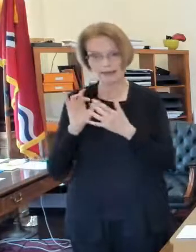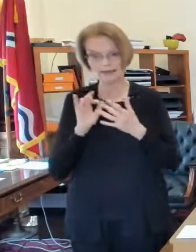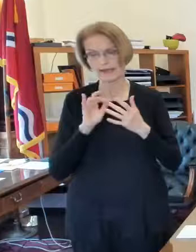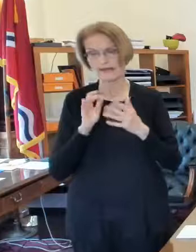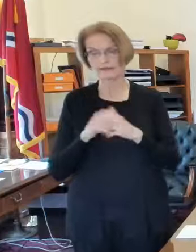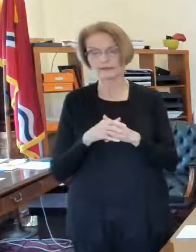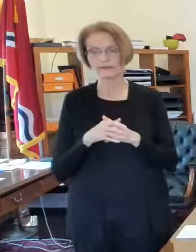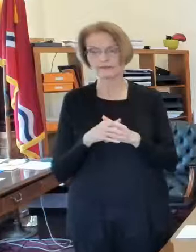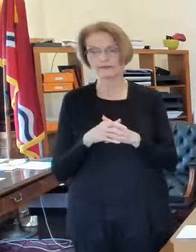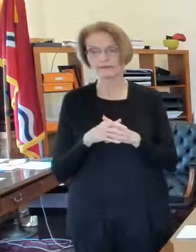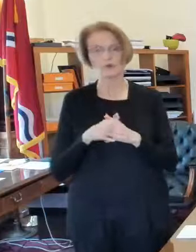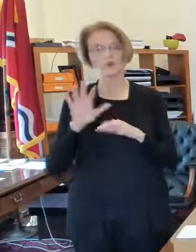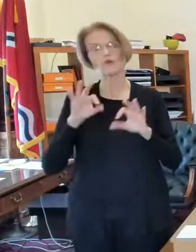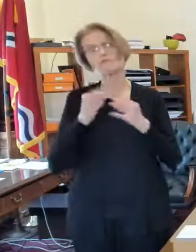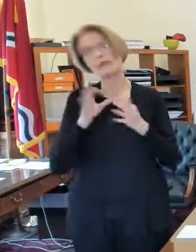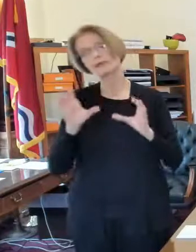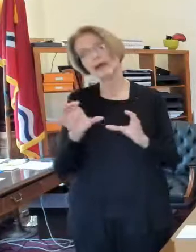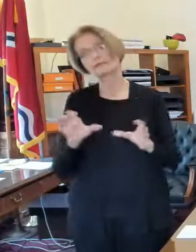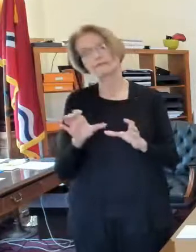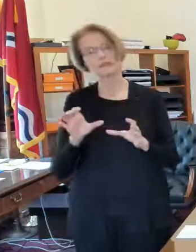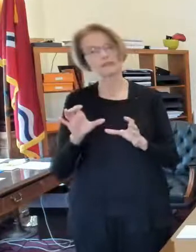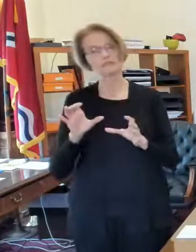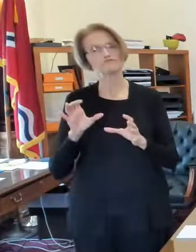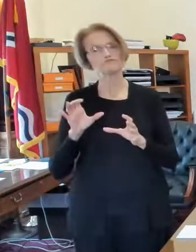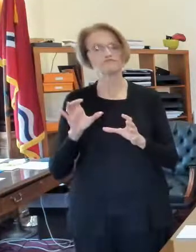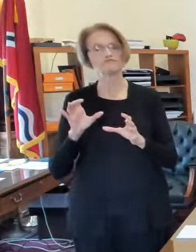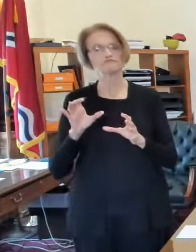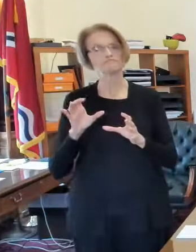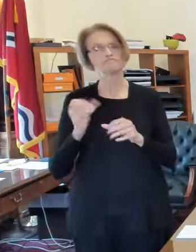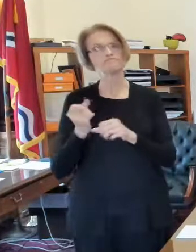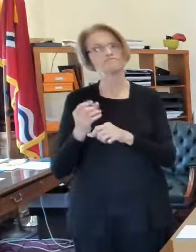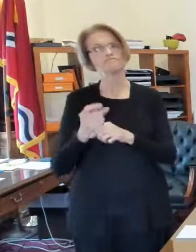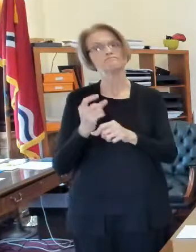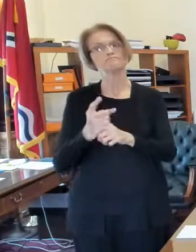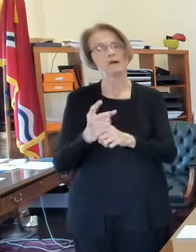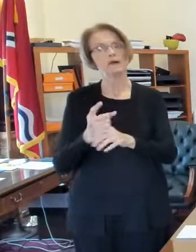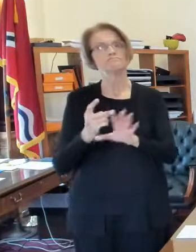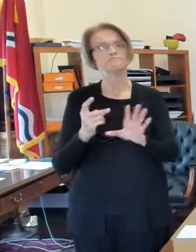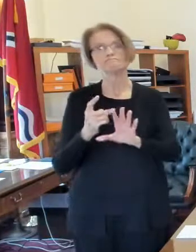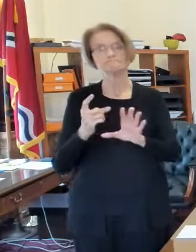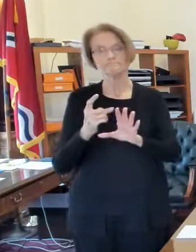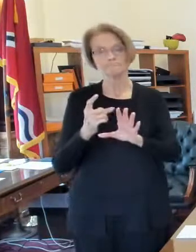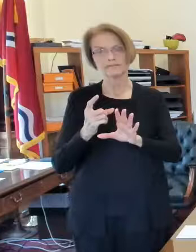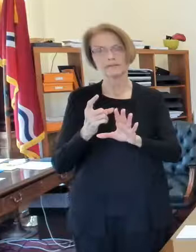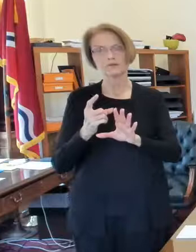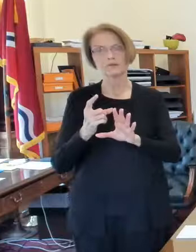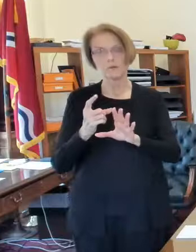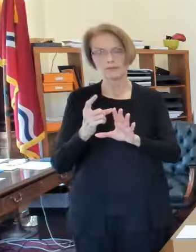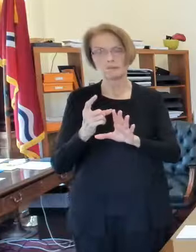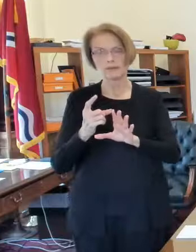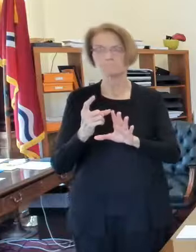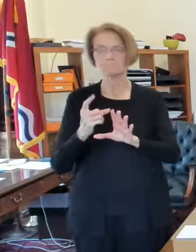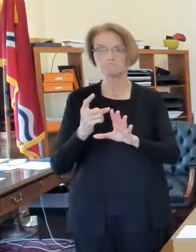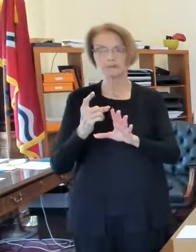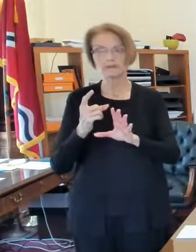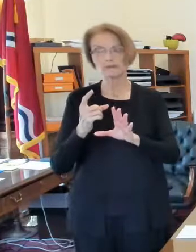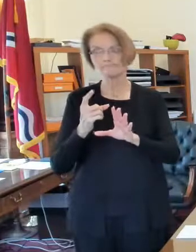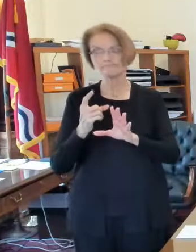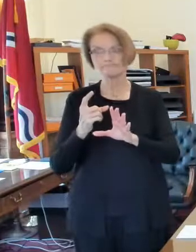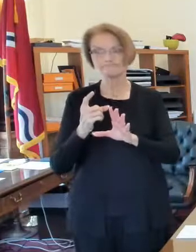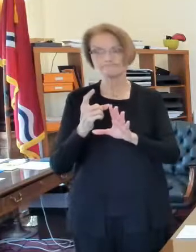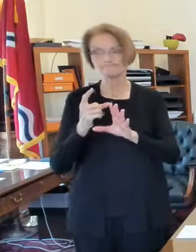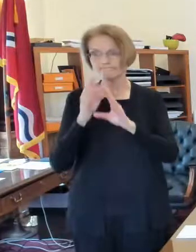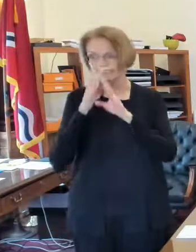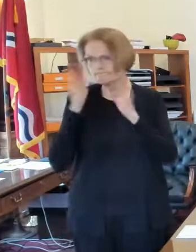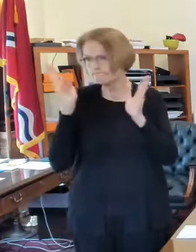that your families um that a family may uh participate participate in um think outside the box a little bit so maybe instead of having everyone at your